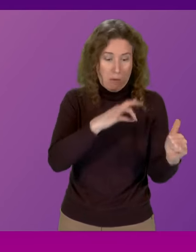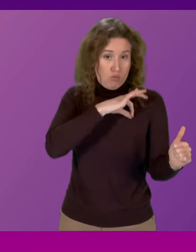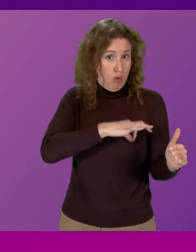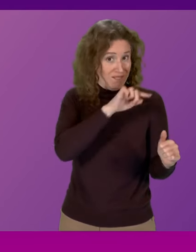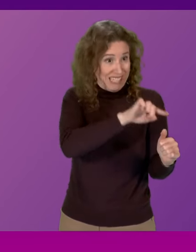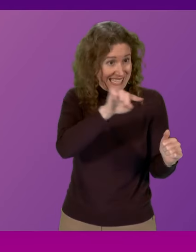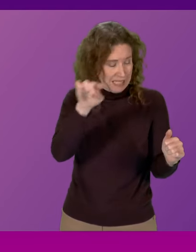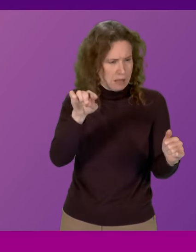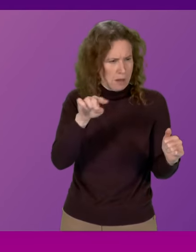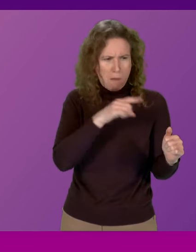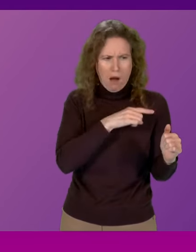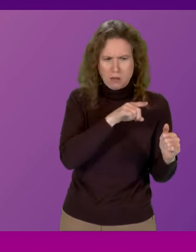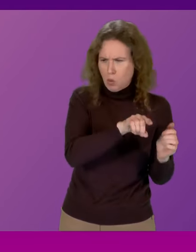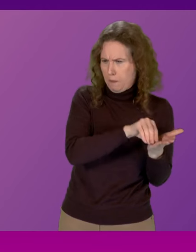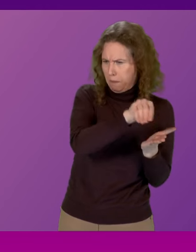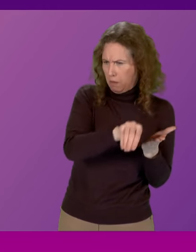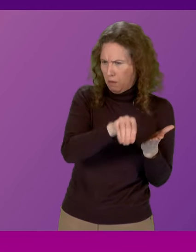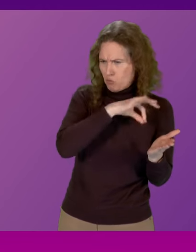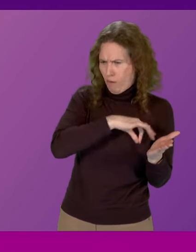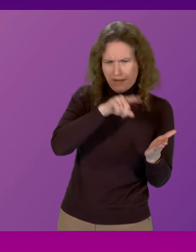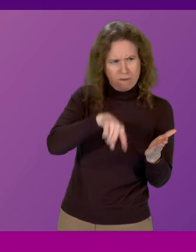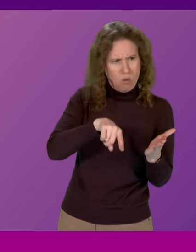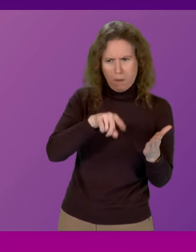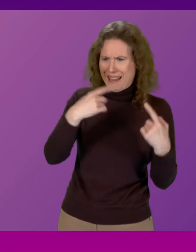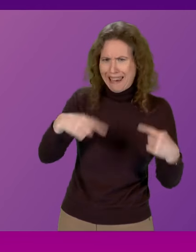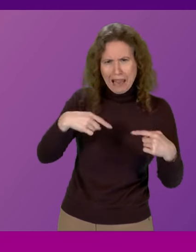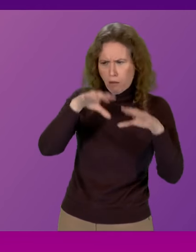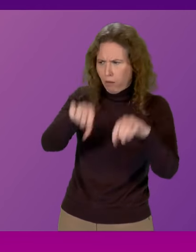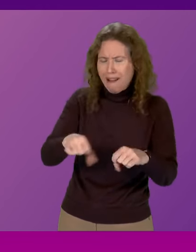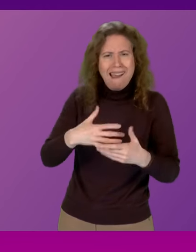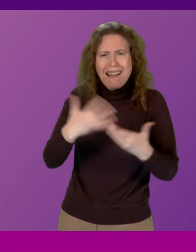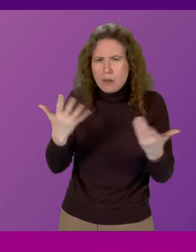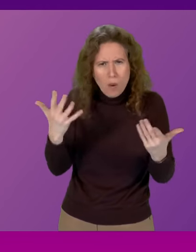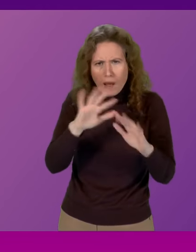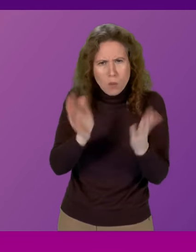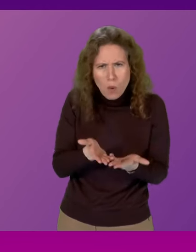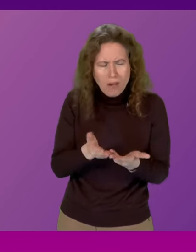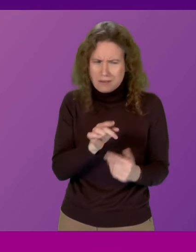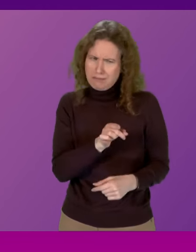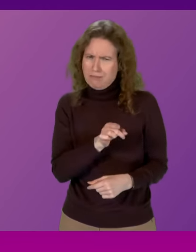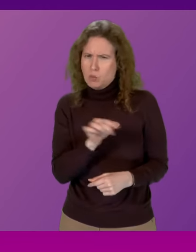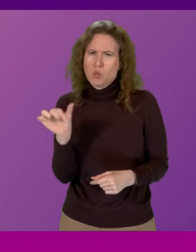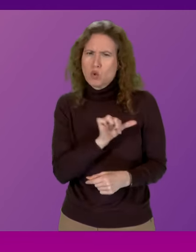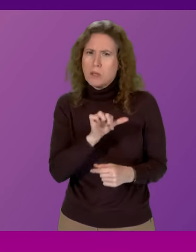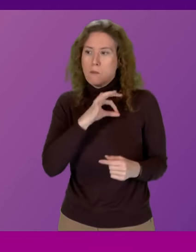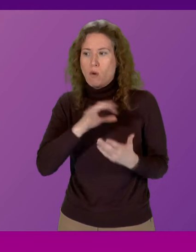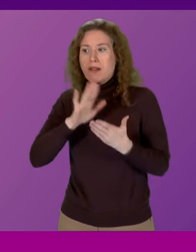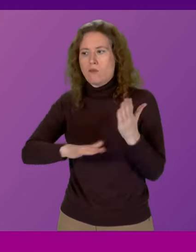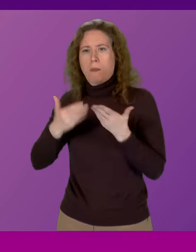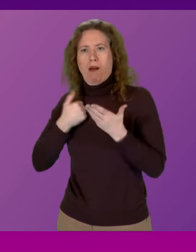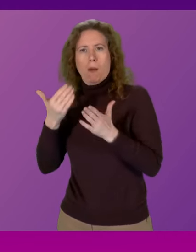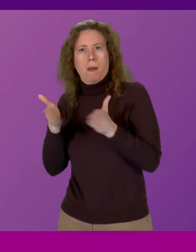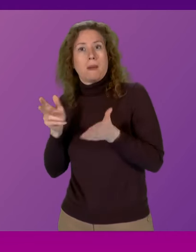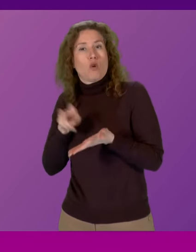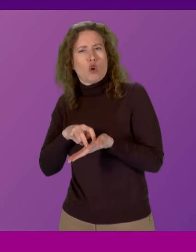illegal settlements anywhere of course including in the occupied territories wherever they are they should not be able to profit from public contracts